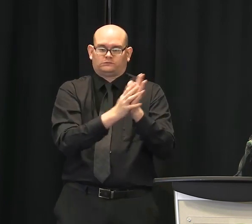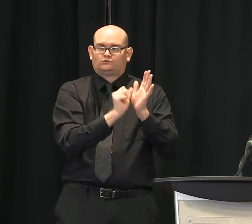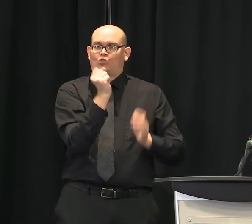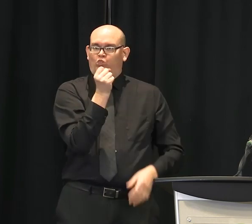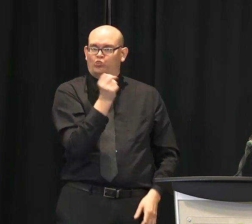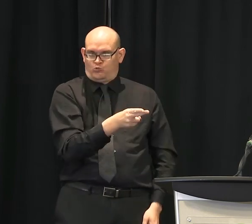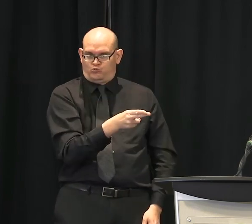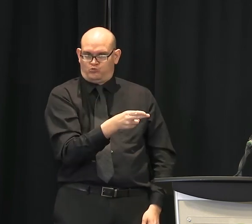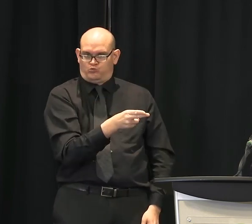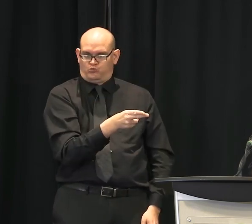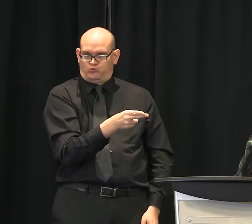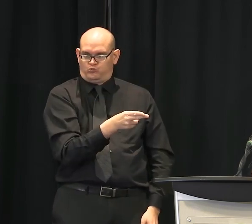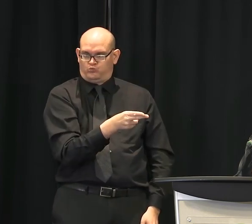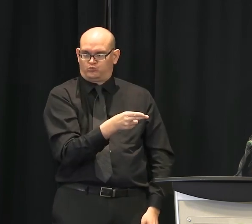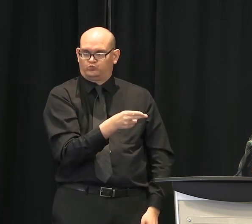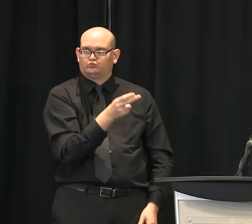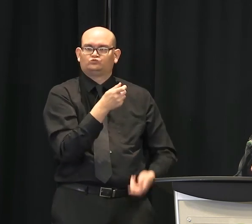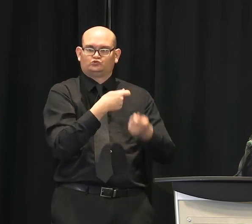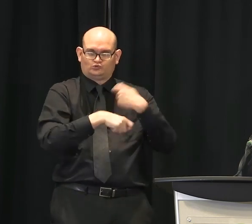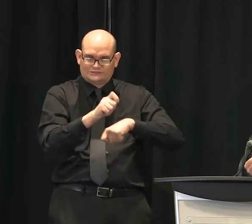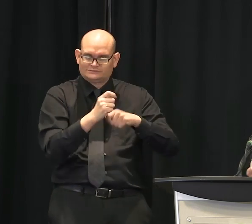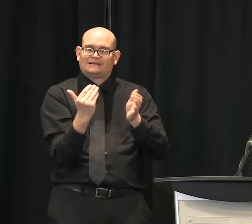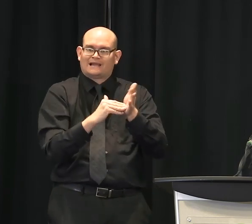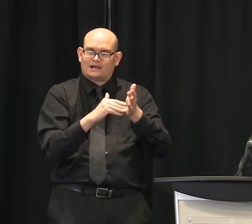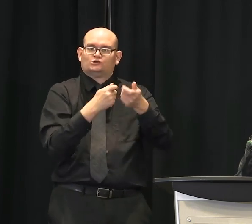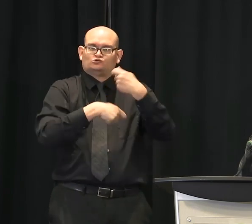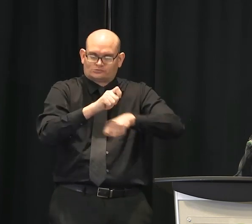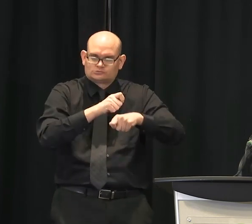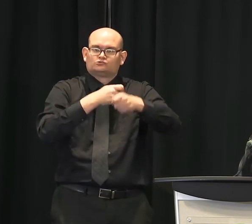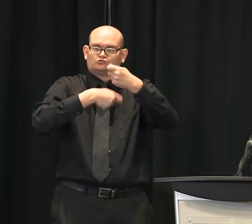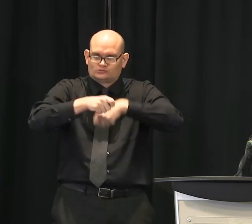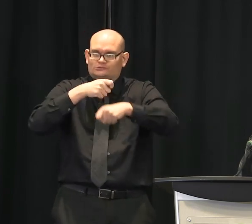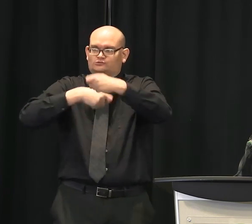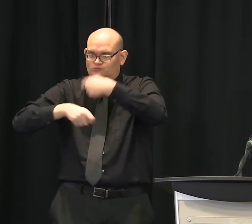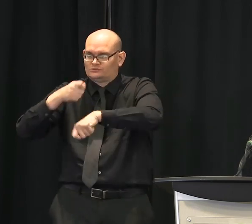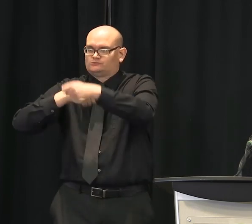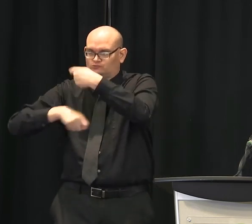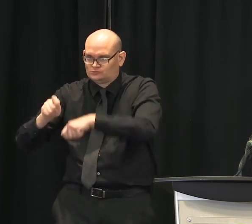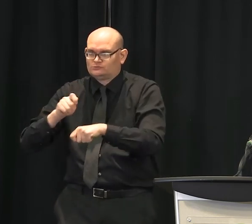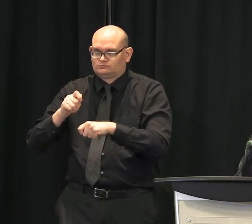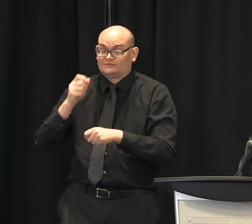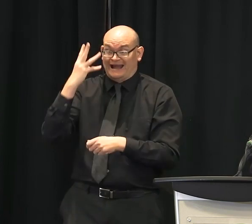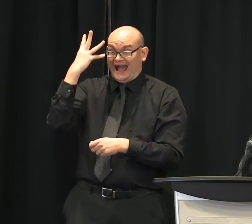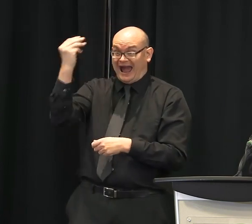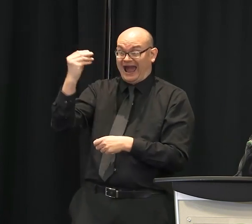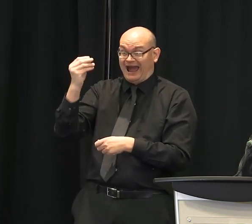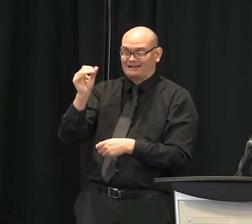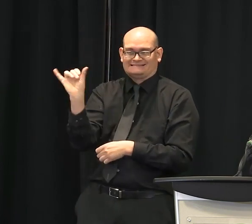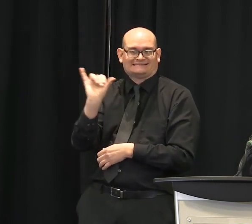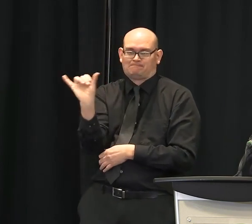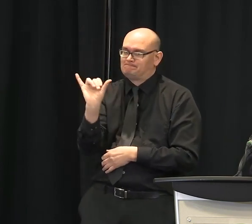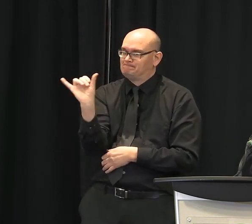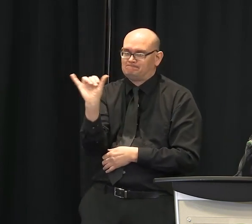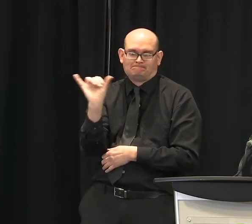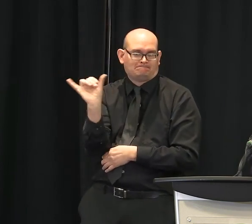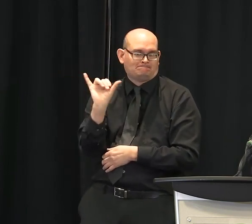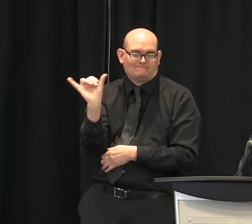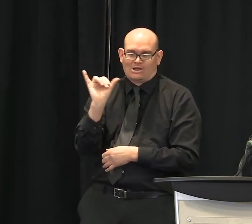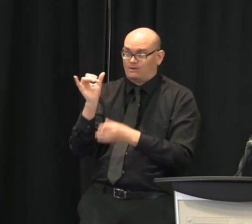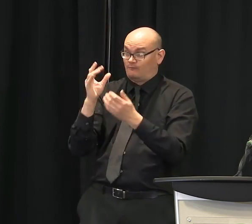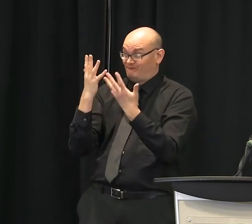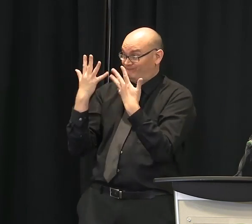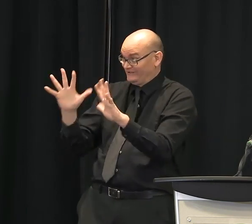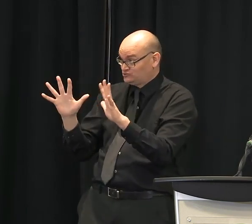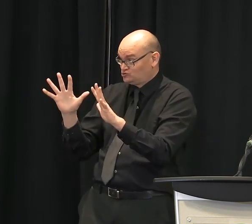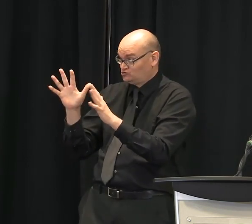risk, you know, of basically, you know, spreading germs, spreading viruses and that. So I would just